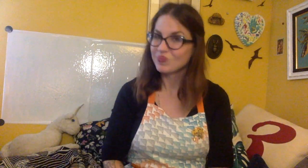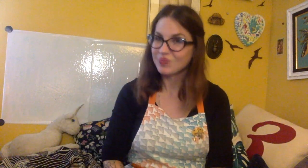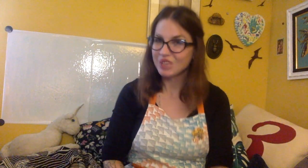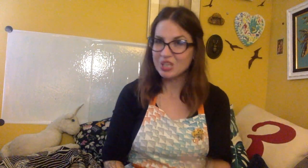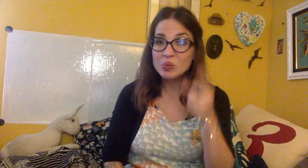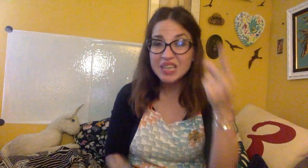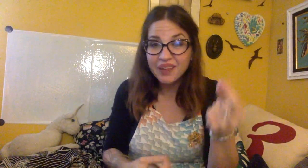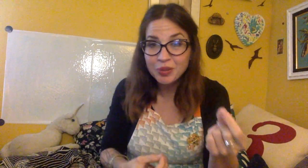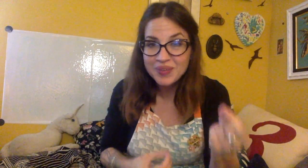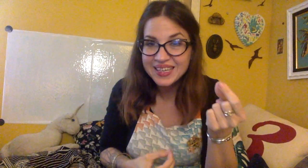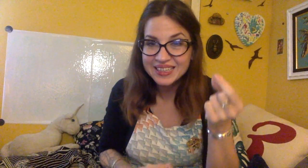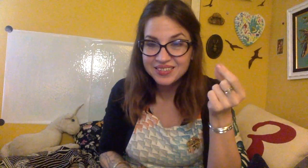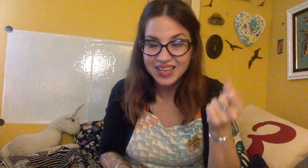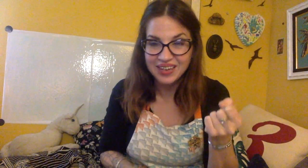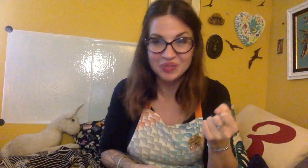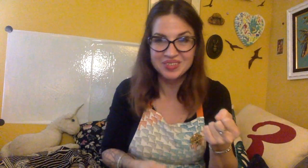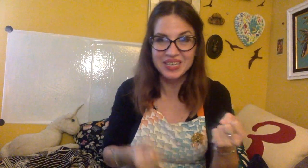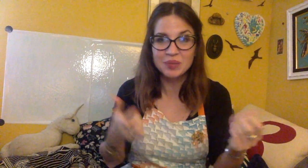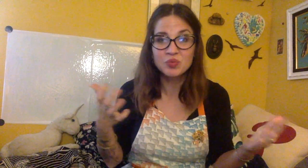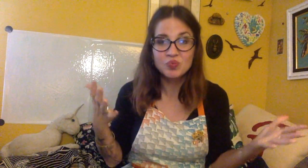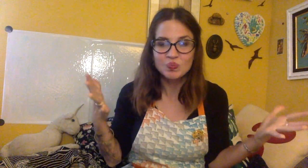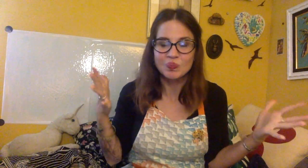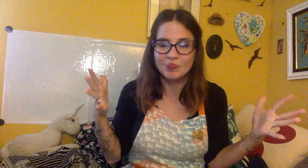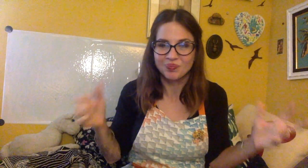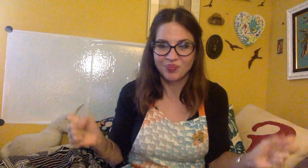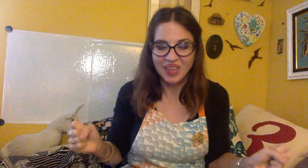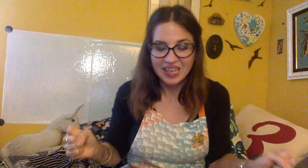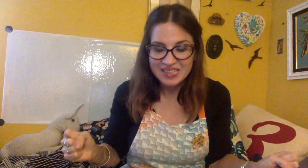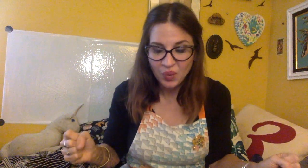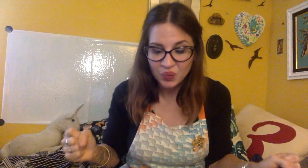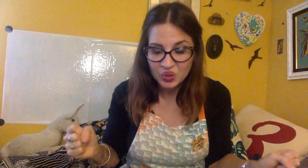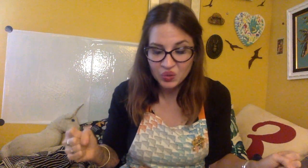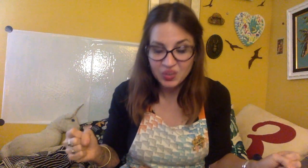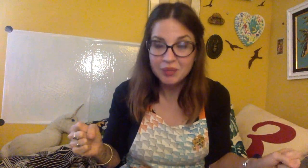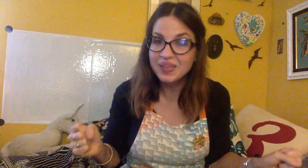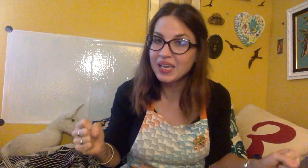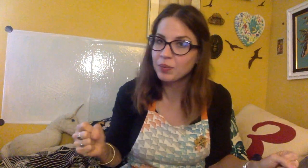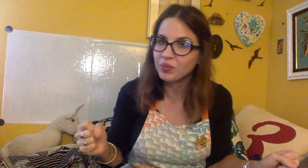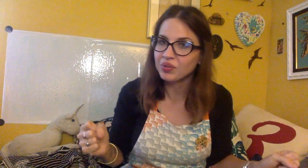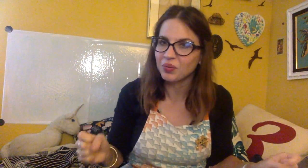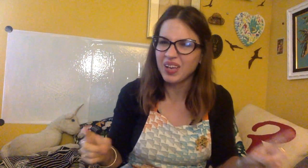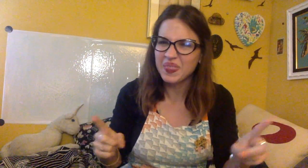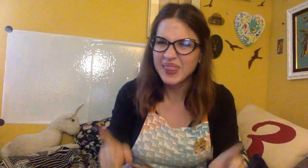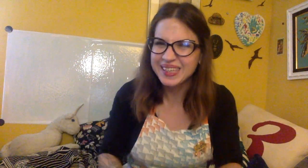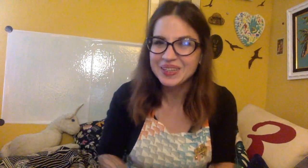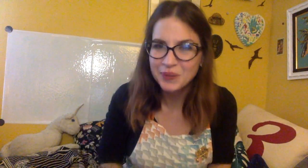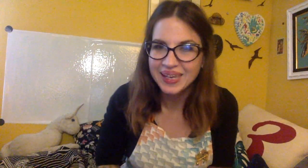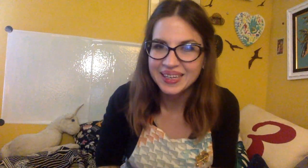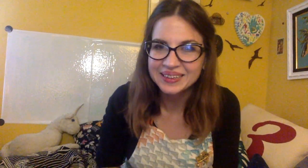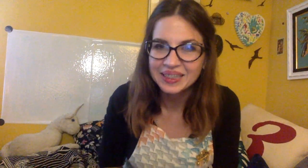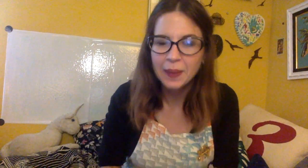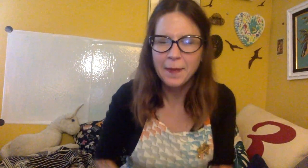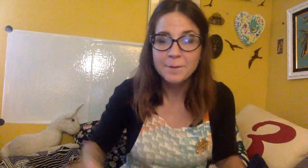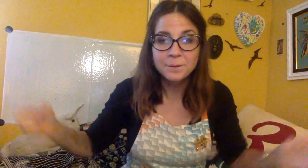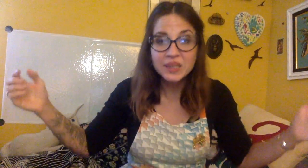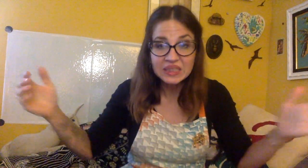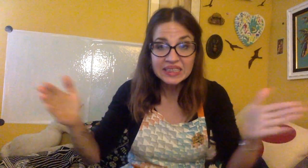You got the beginning sound. Now are you going to be able to, I think you can, blend